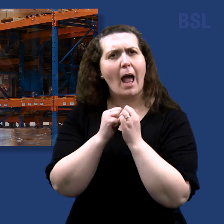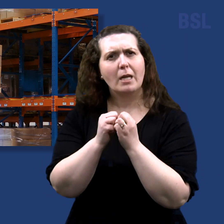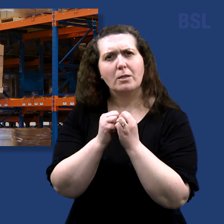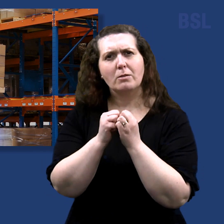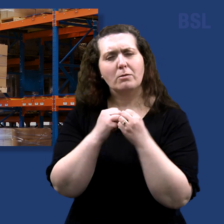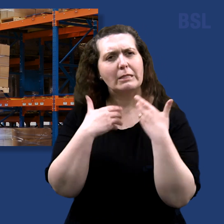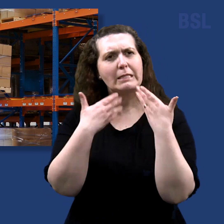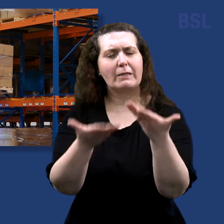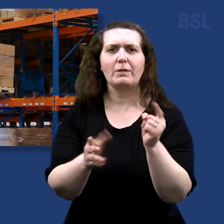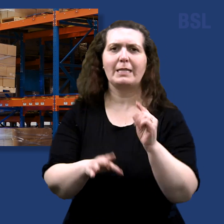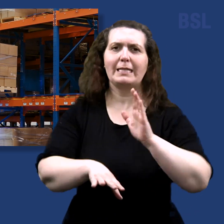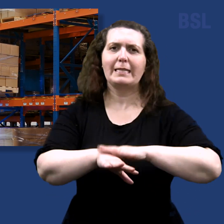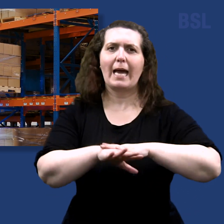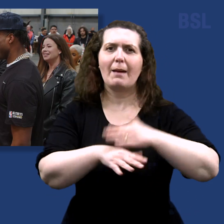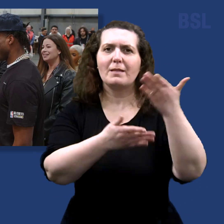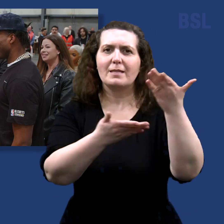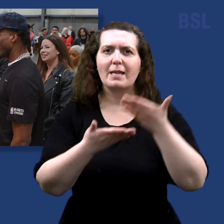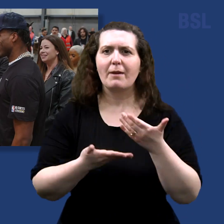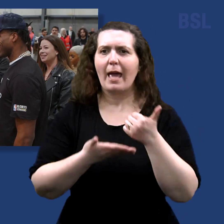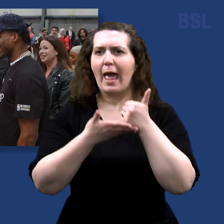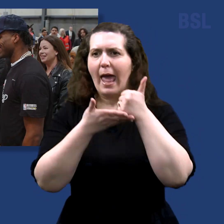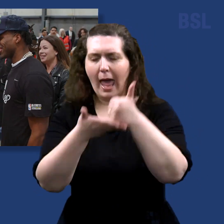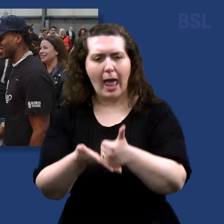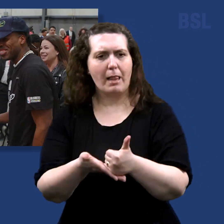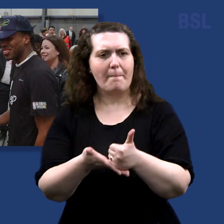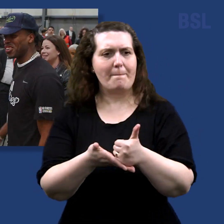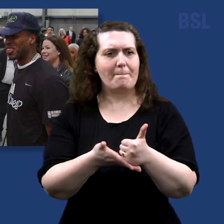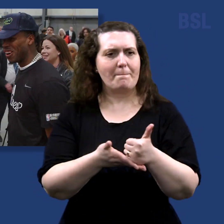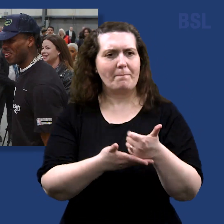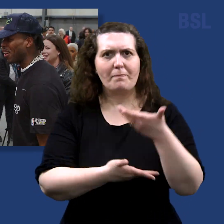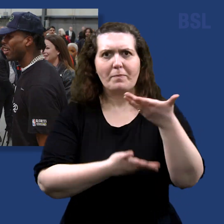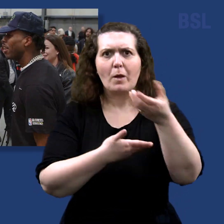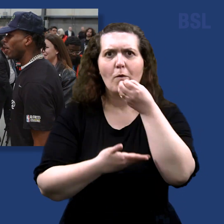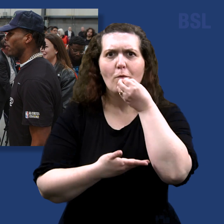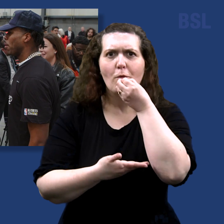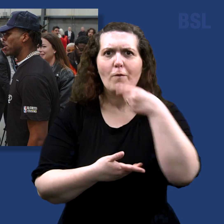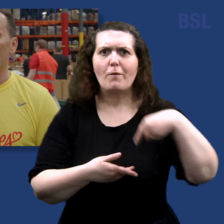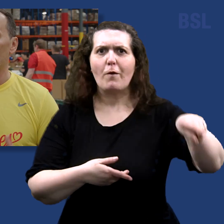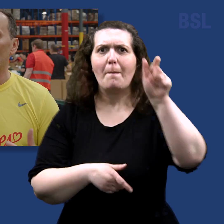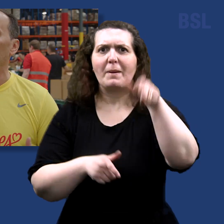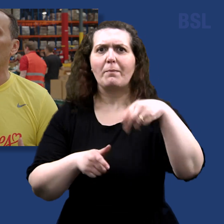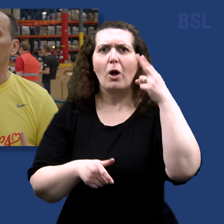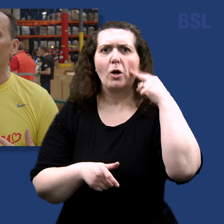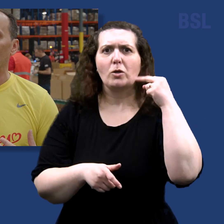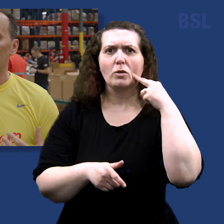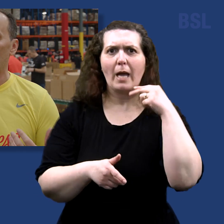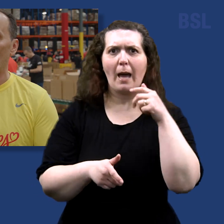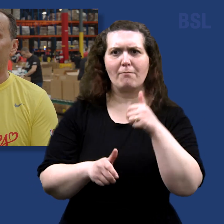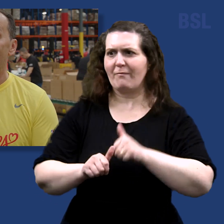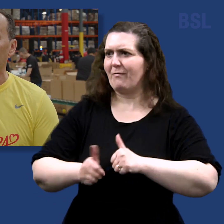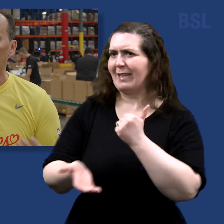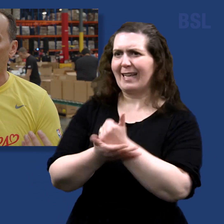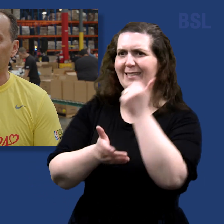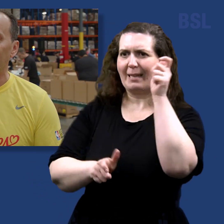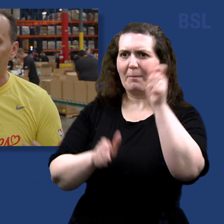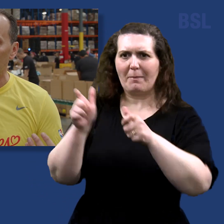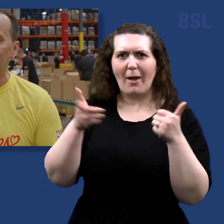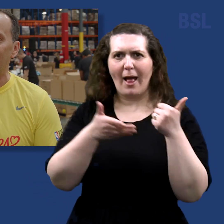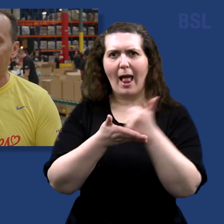for people throughout Utah and work with such terrific partners has been incredible and we're just so thrilled to be able to support the excellent work that they do day in and